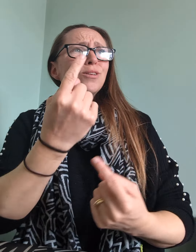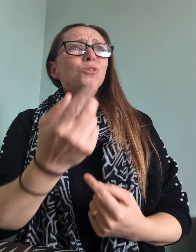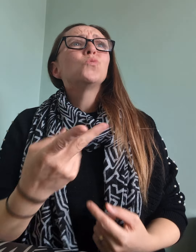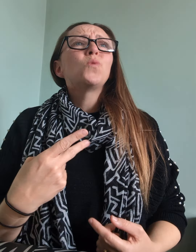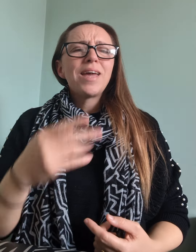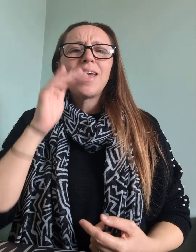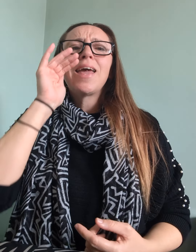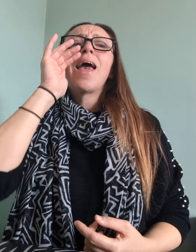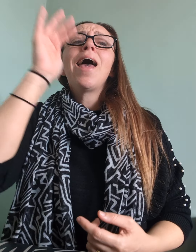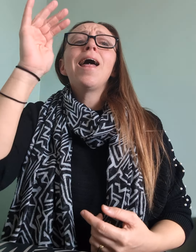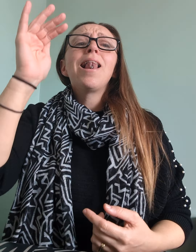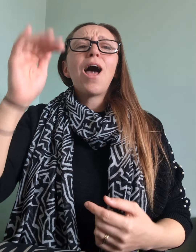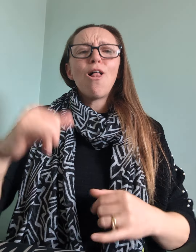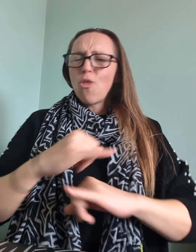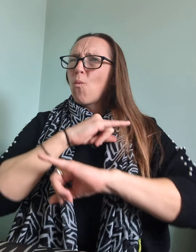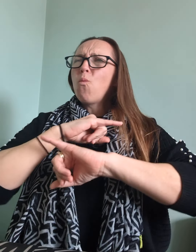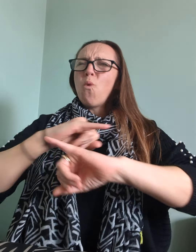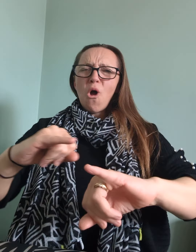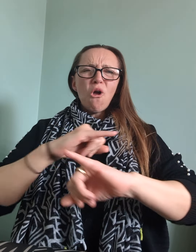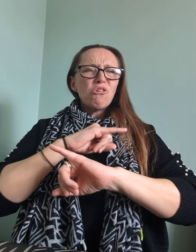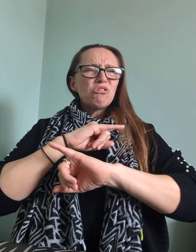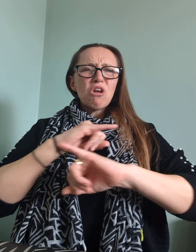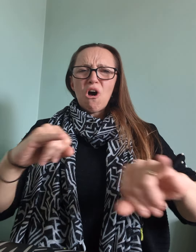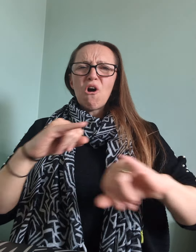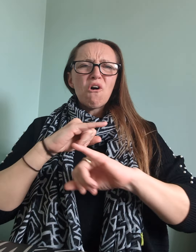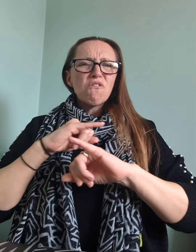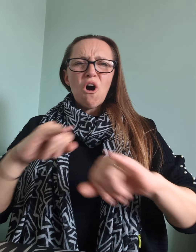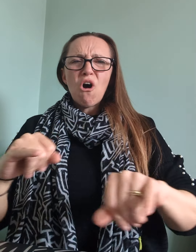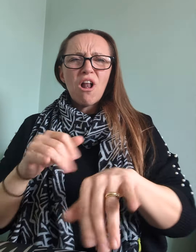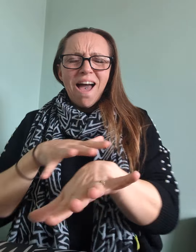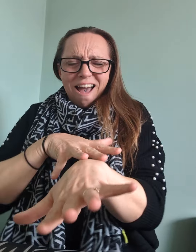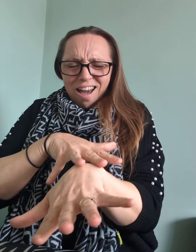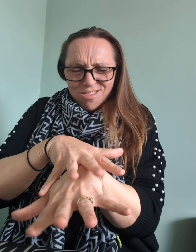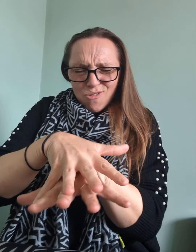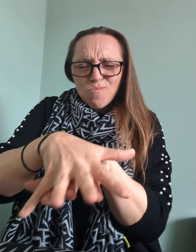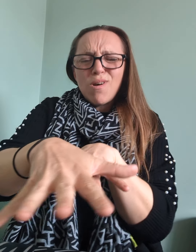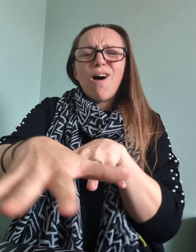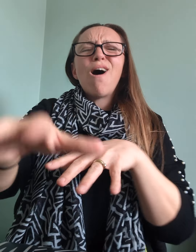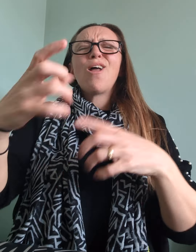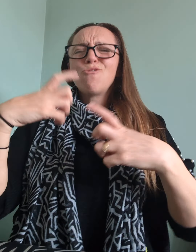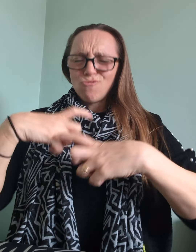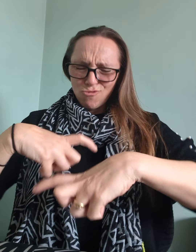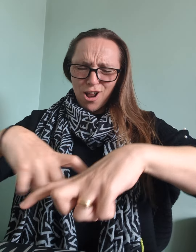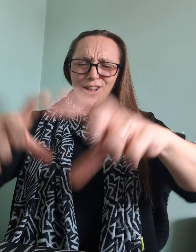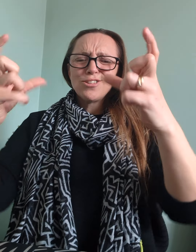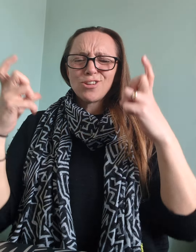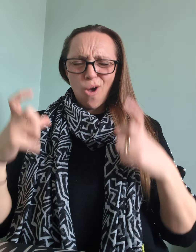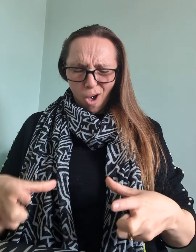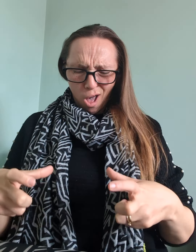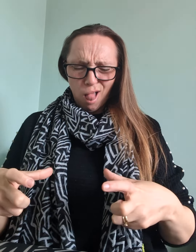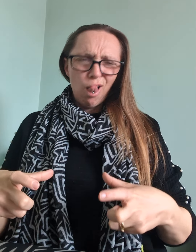we hail Are the worst of all and the bloods run stale